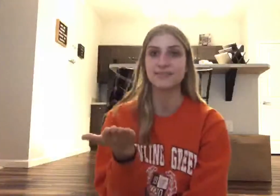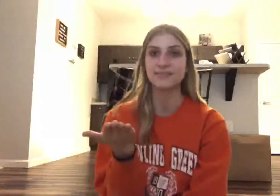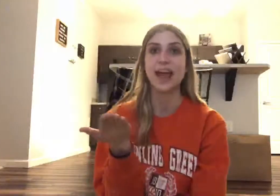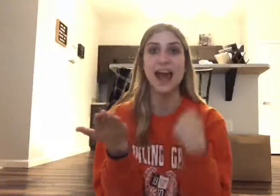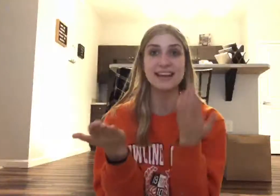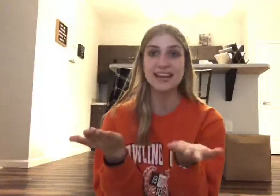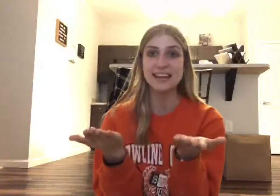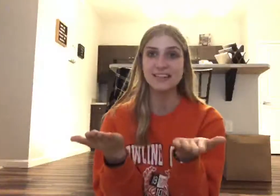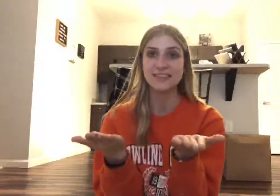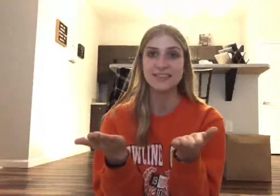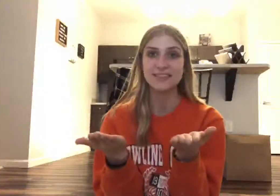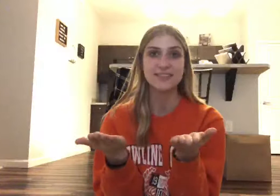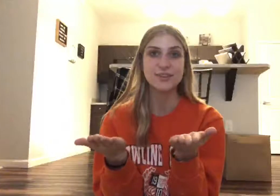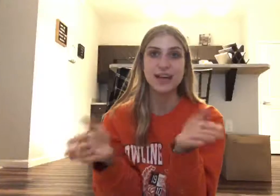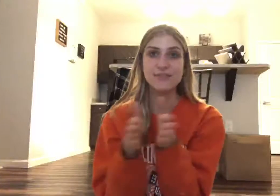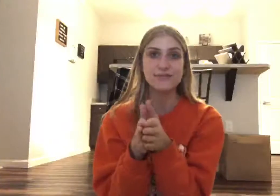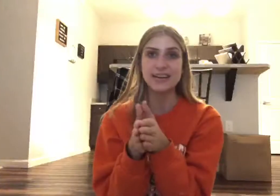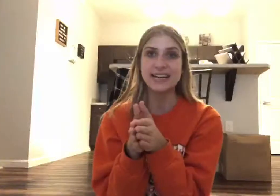add ing, you get reading.